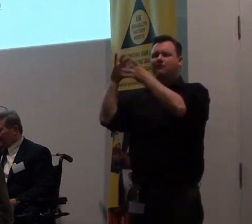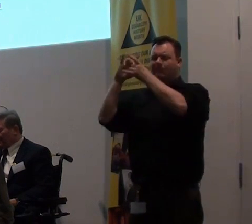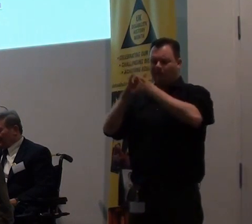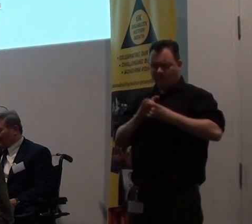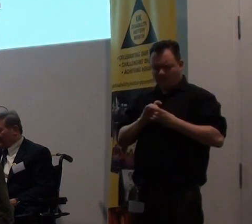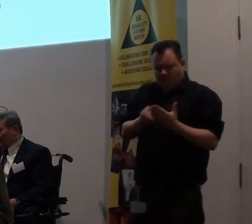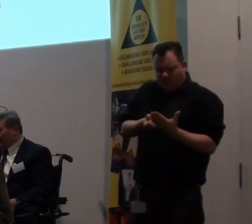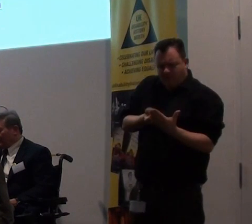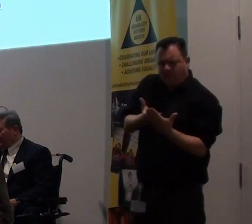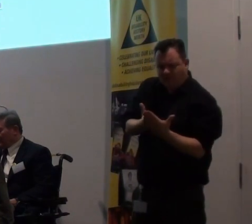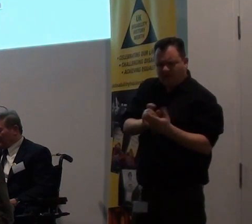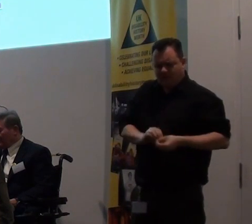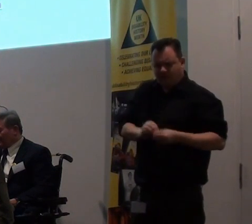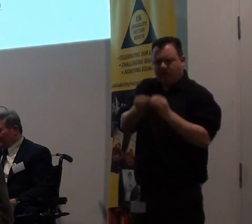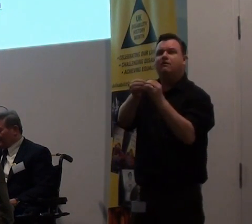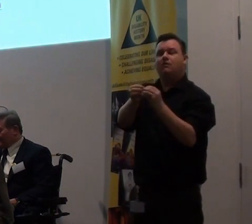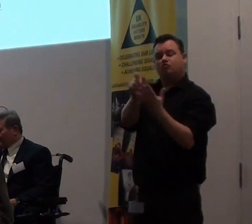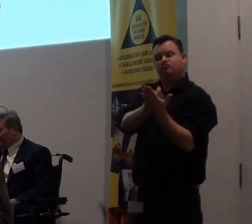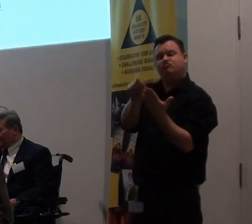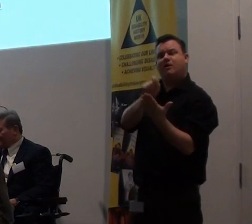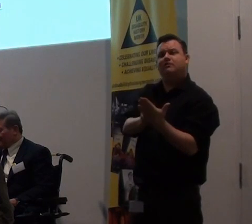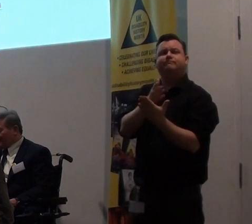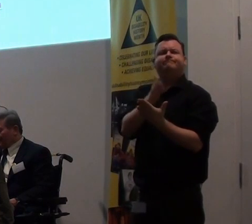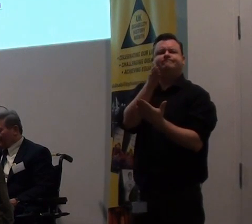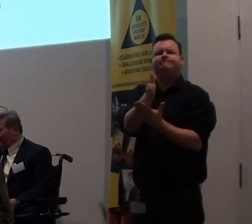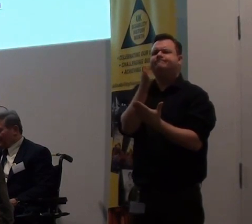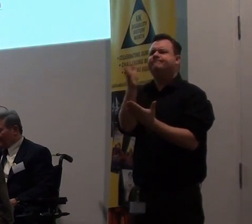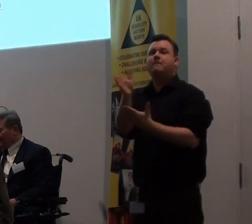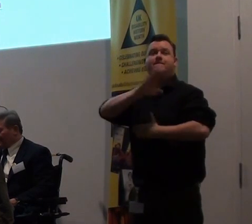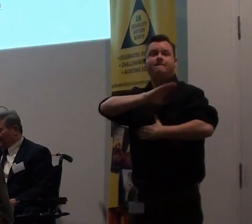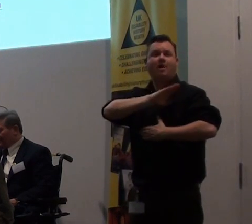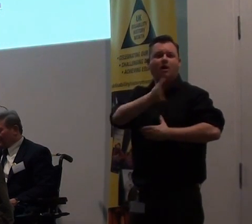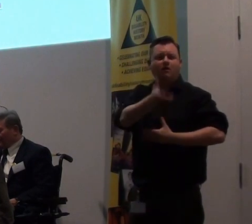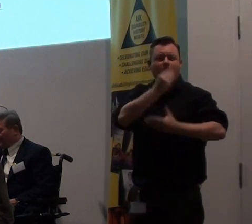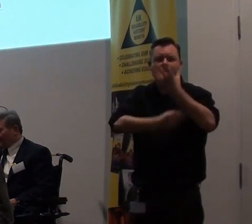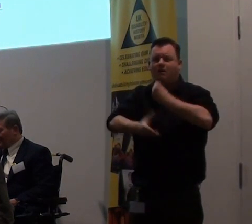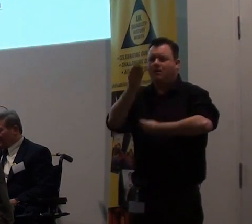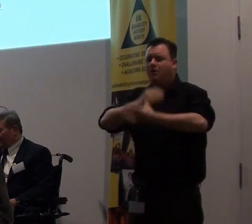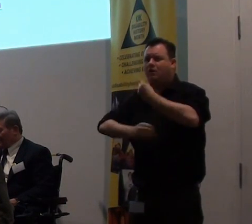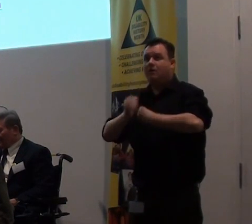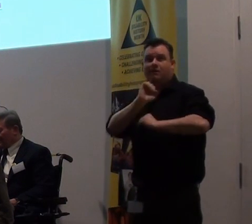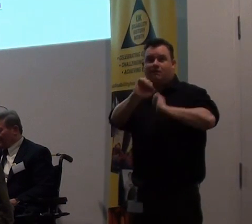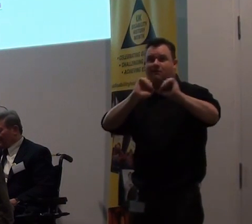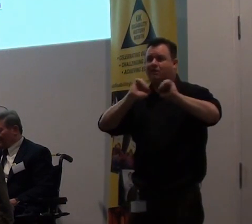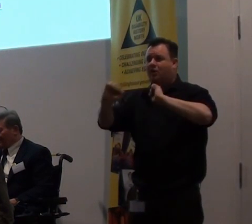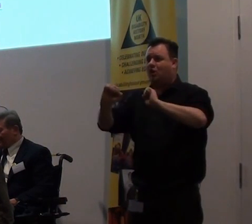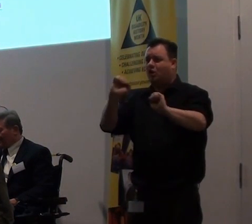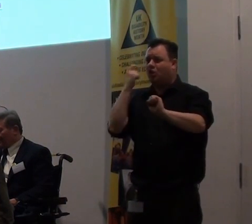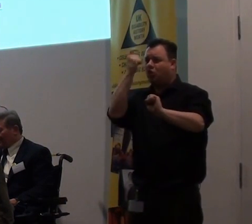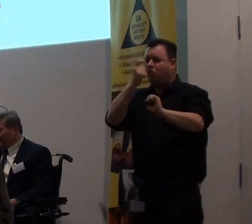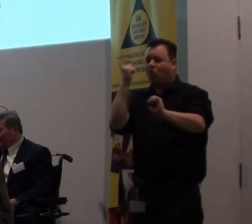They attend places of learning, the pleasure of the park. They get his thoughts down on paper,